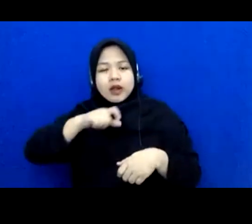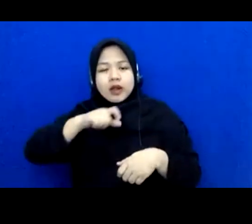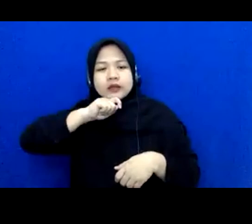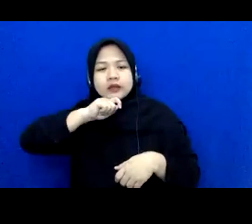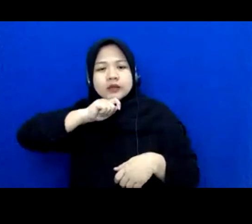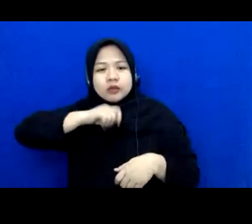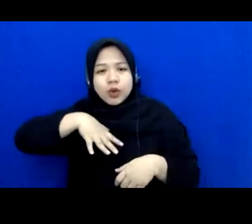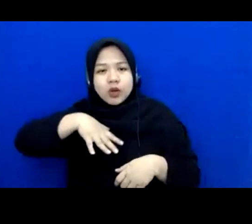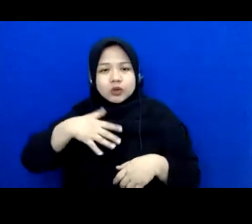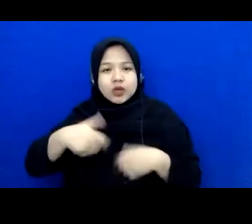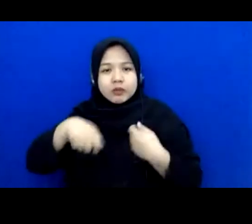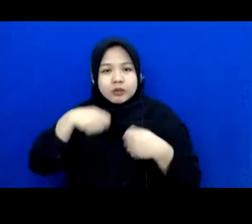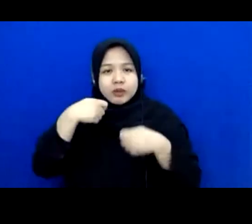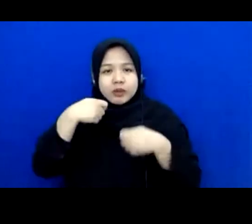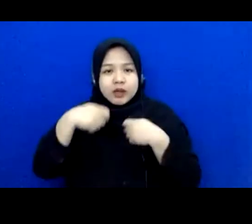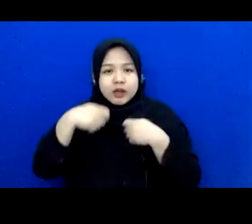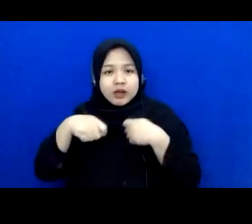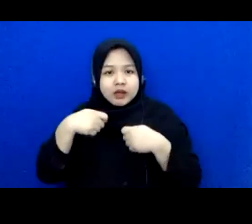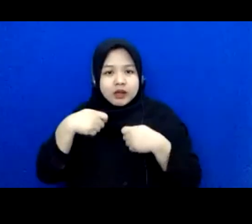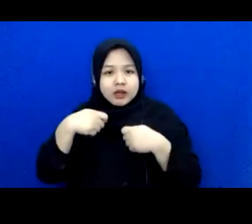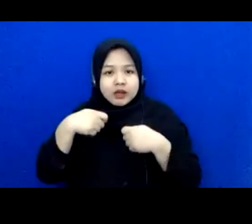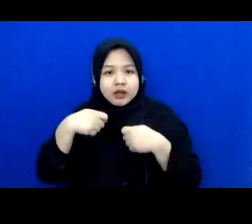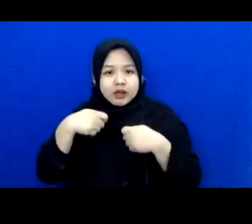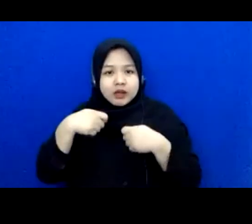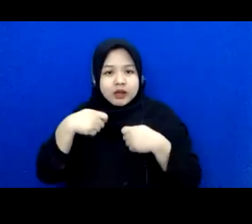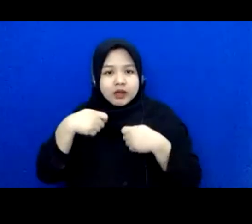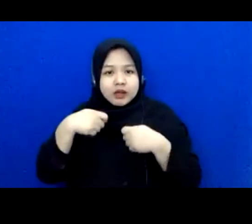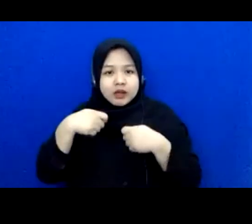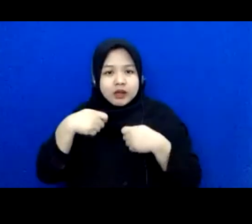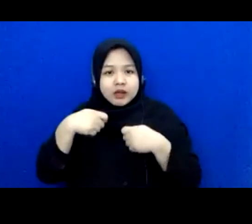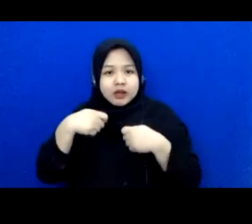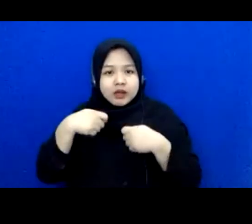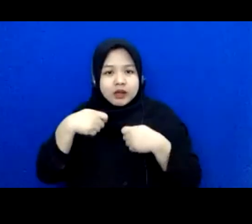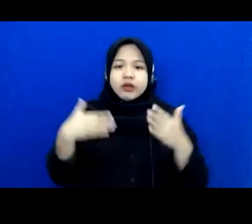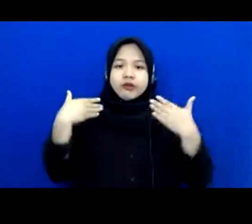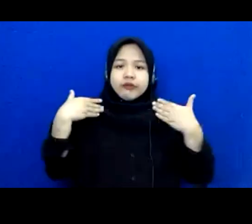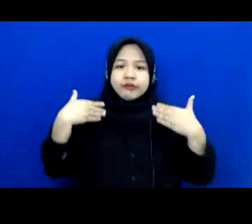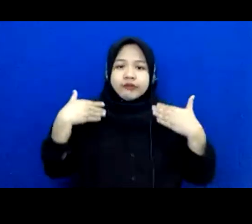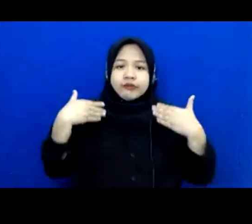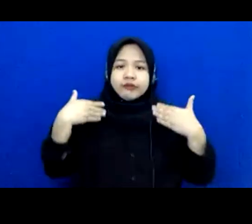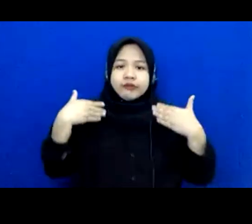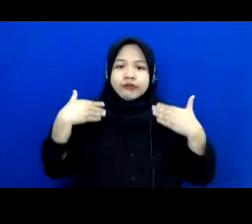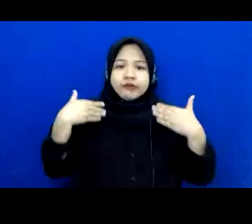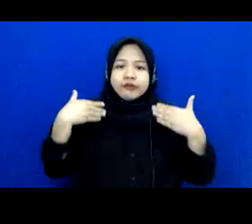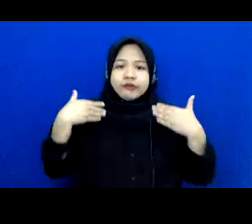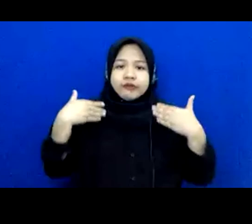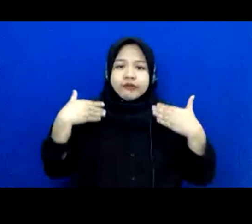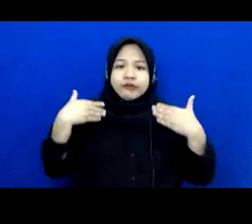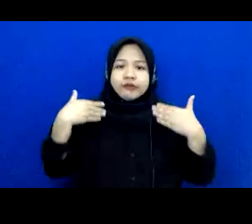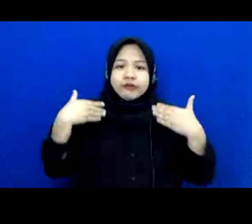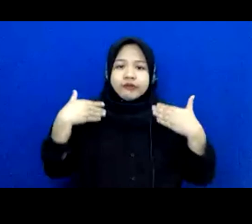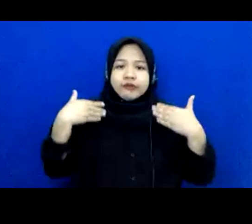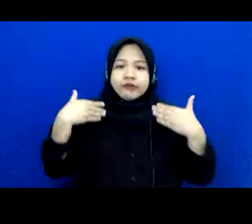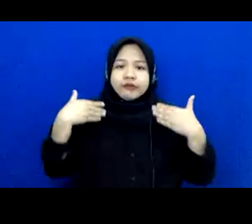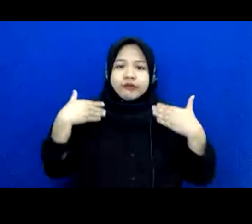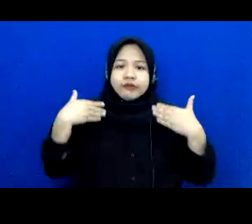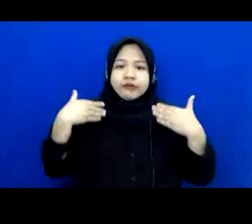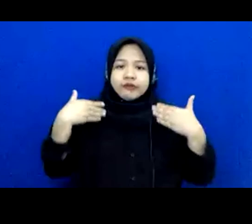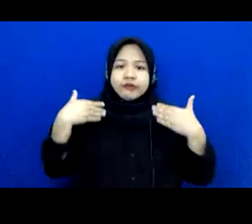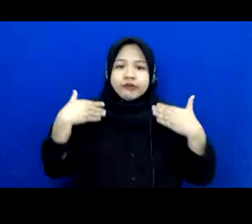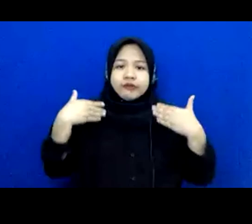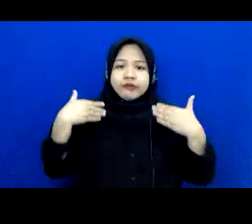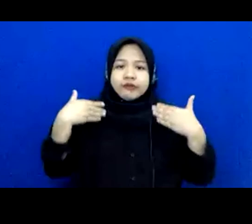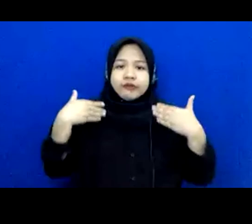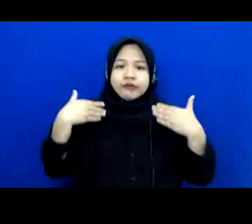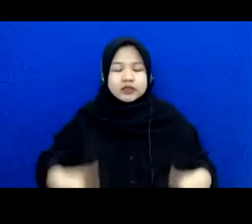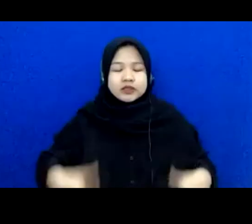mental handle people are physical mental social intellectual all in one go youngest is 17 oldest is 87 we take on